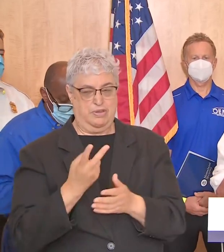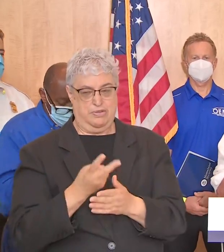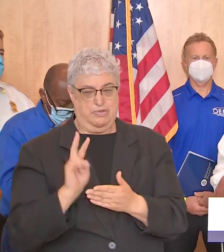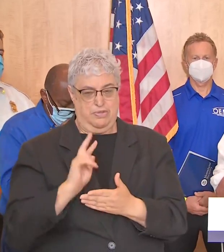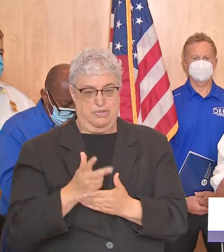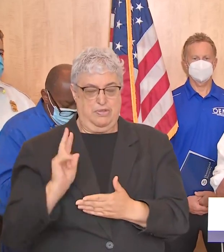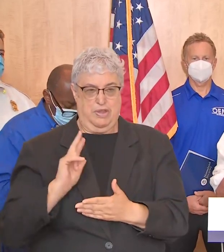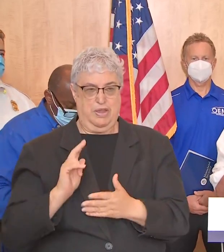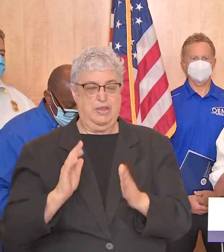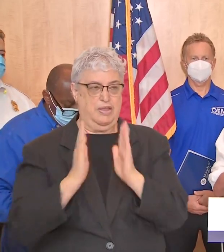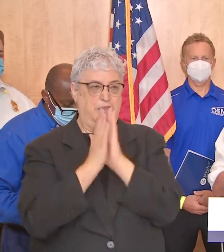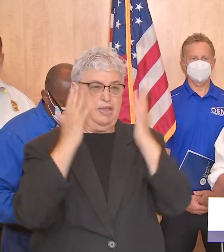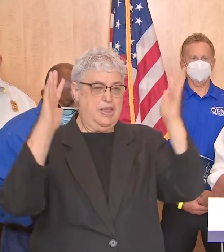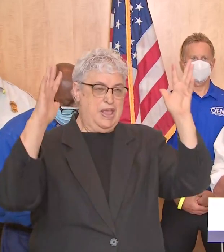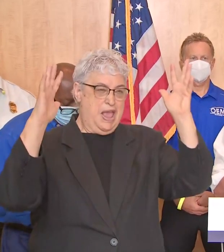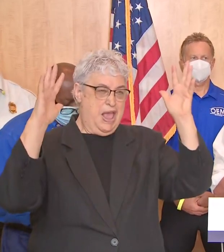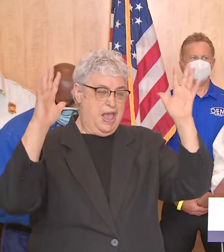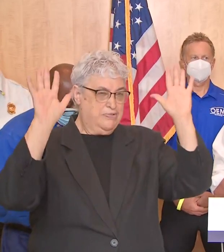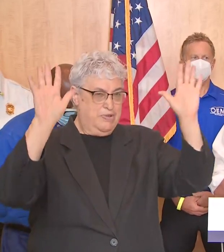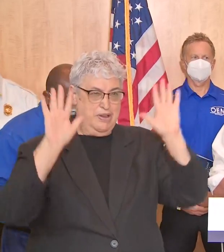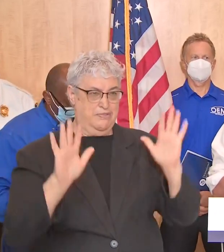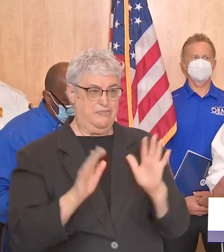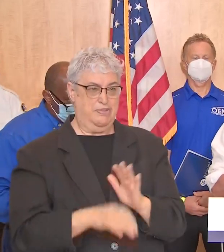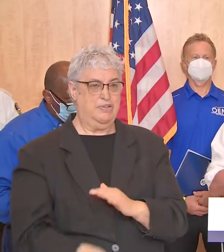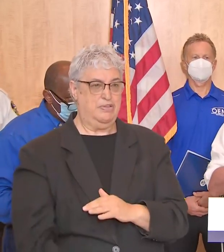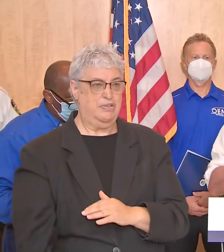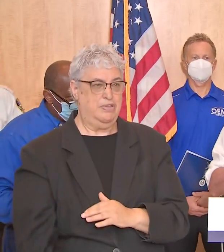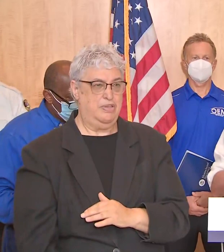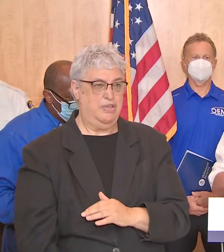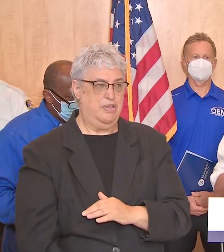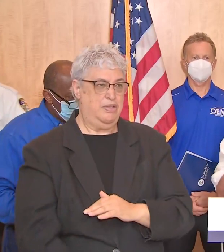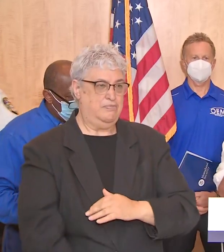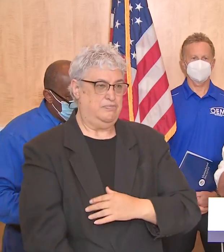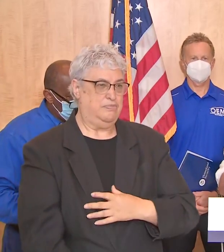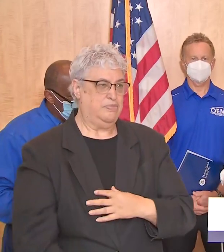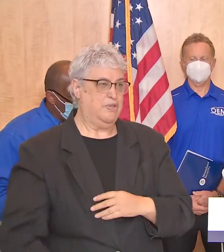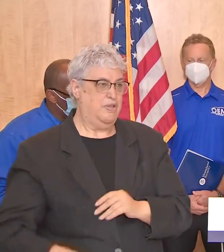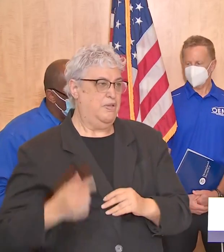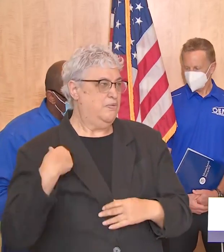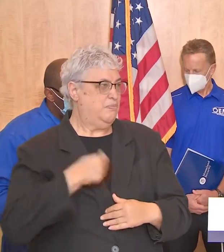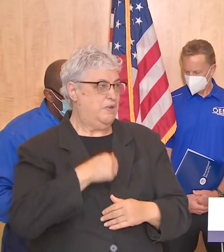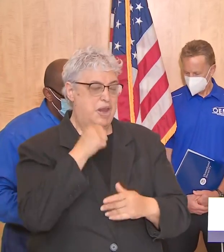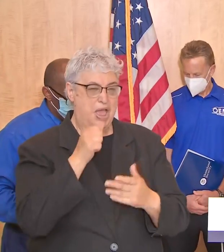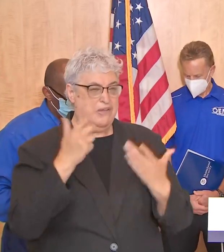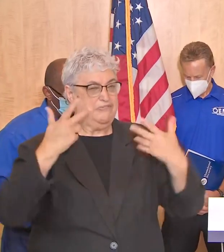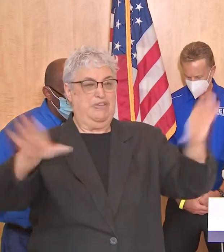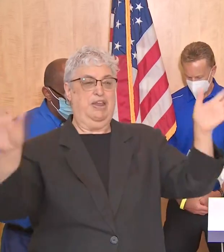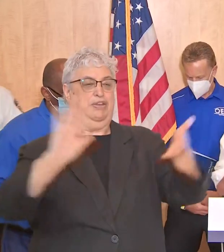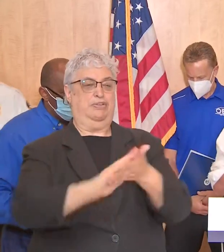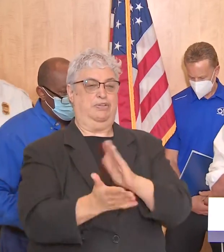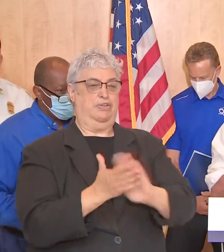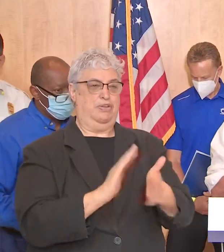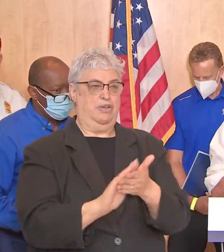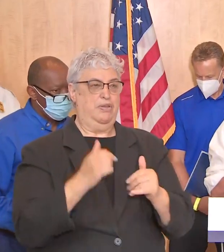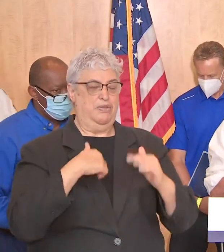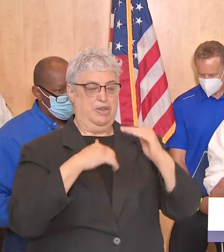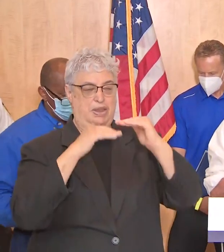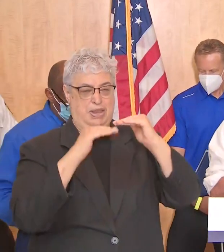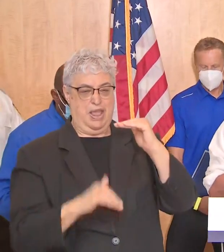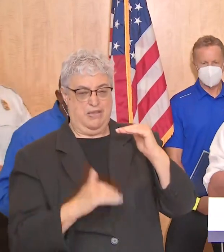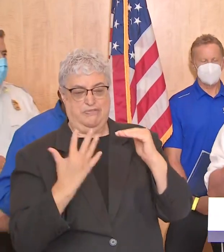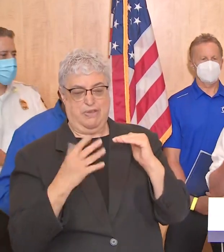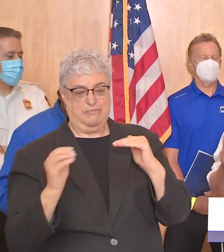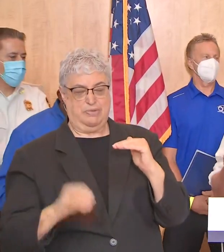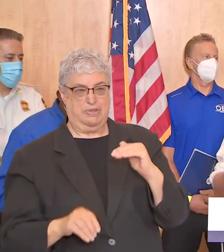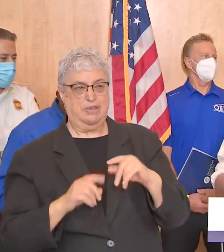weeks ago so that is a tremendous effort and a tremendous uh victory well it's a tremendous advancement we're not quite there yet well we would like to get it below five percent